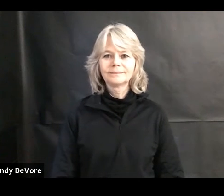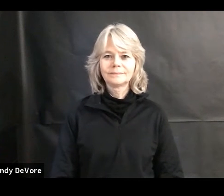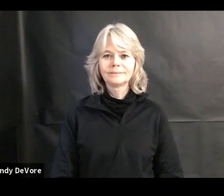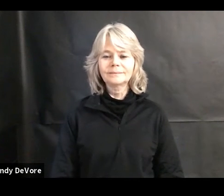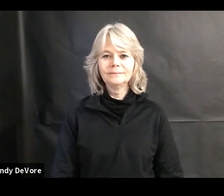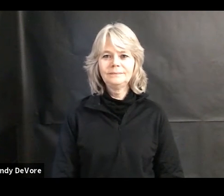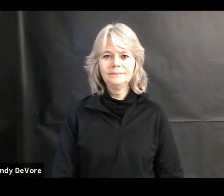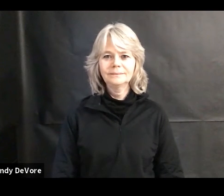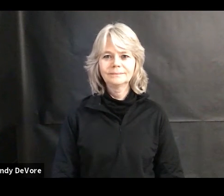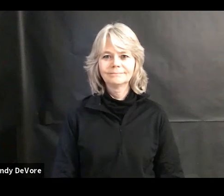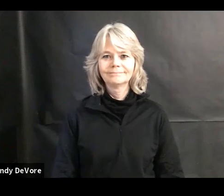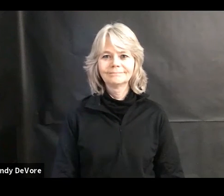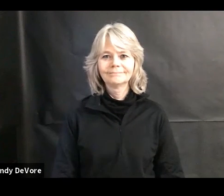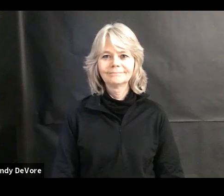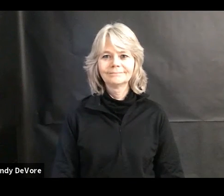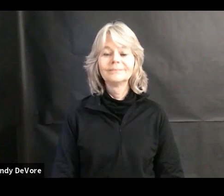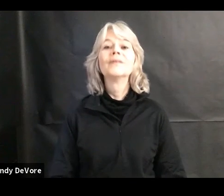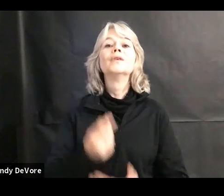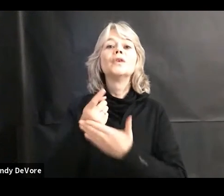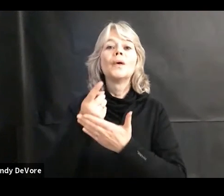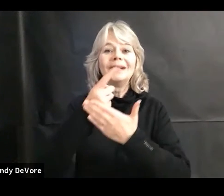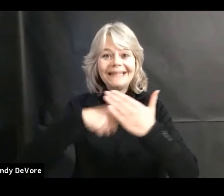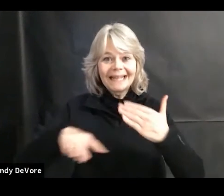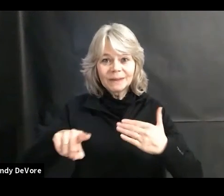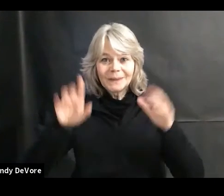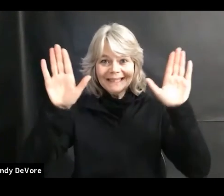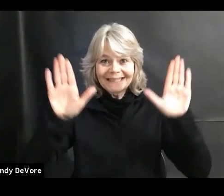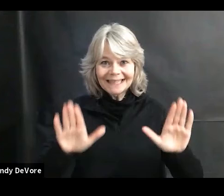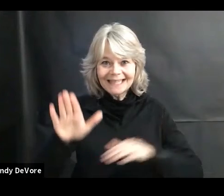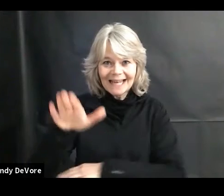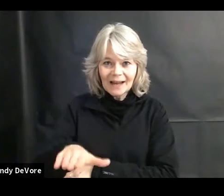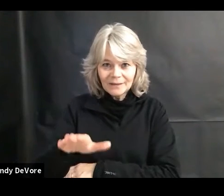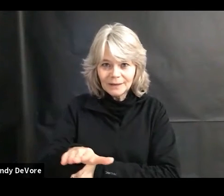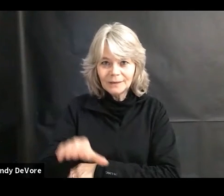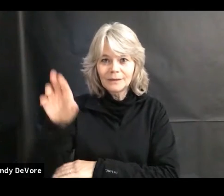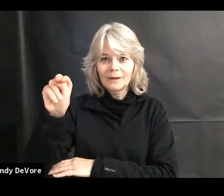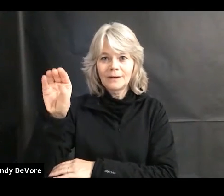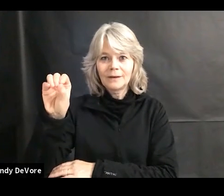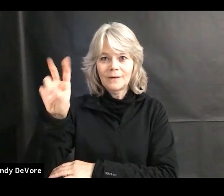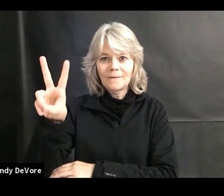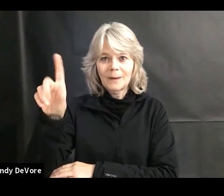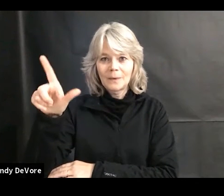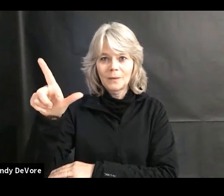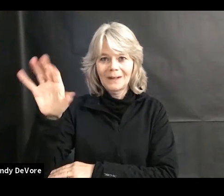So, next week, Sunday afternoon, on November 29th, from 2